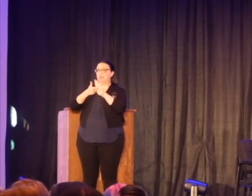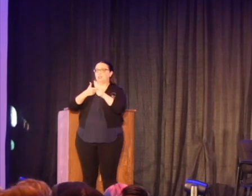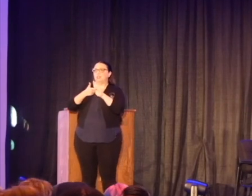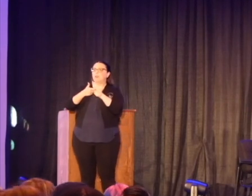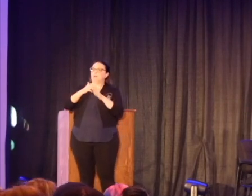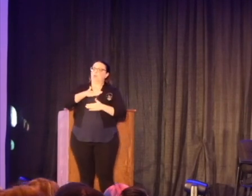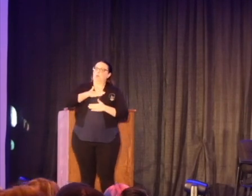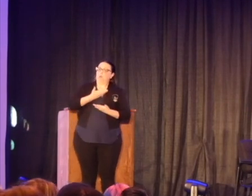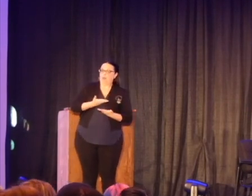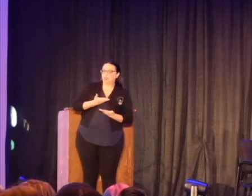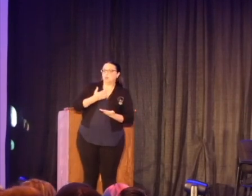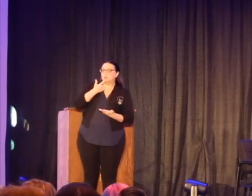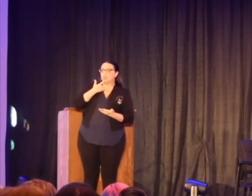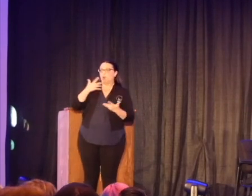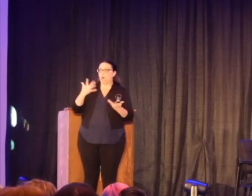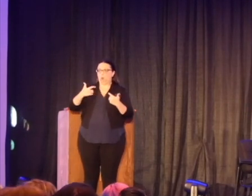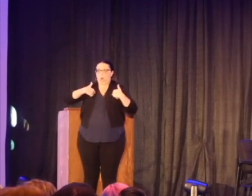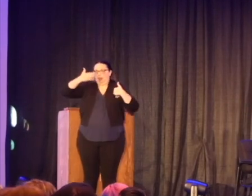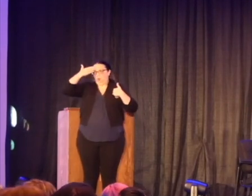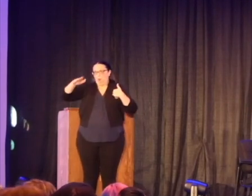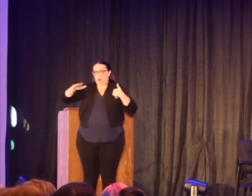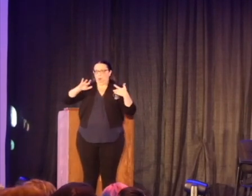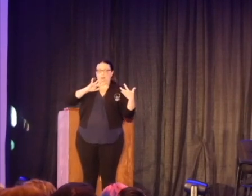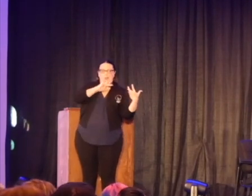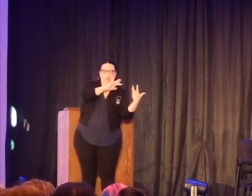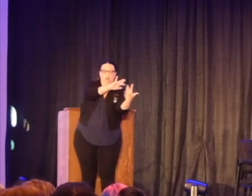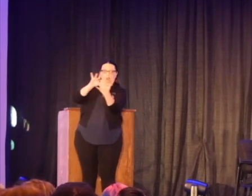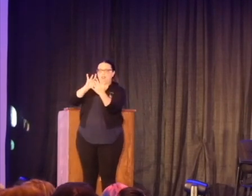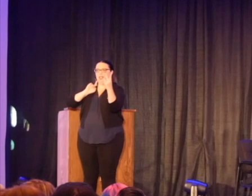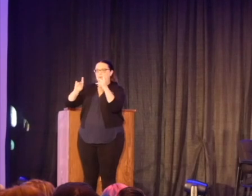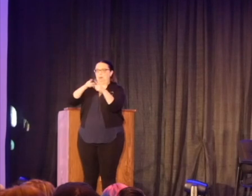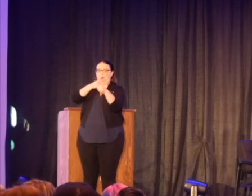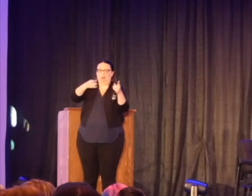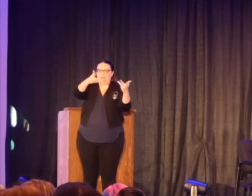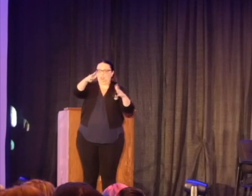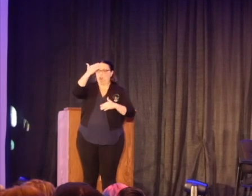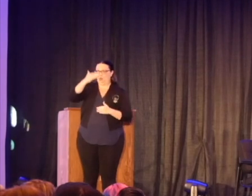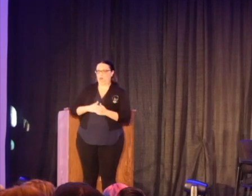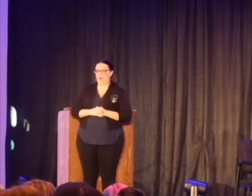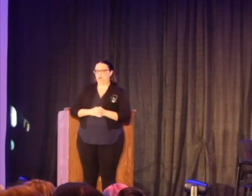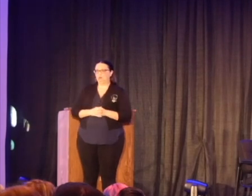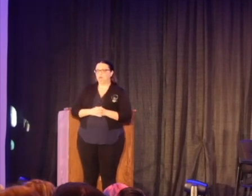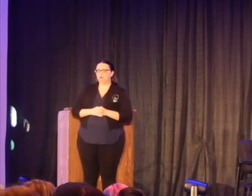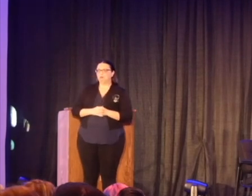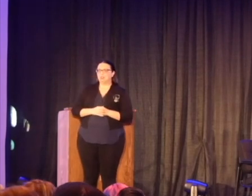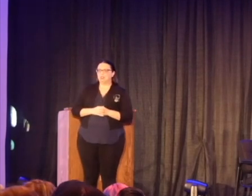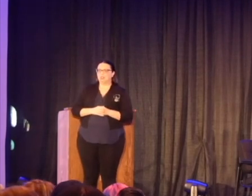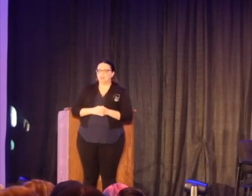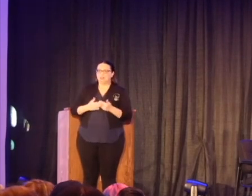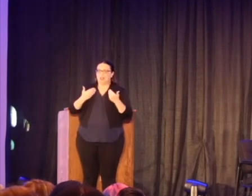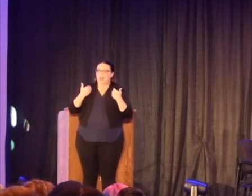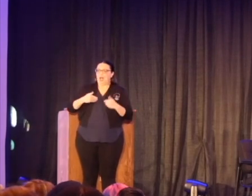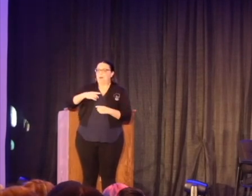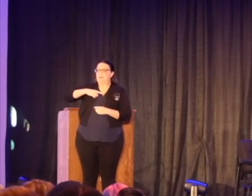willing to admit what you don't know and reach out to people who maybe do. You know, I am a